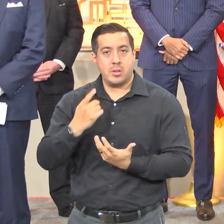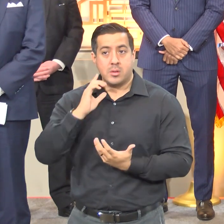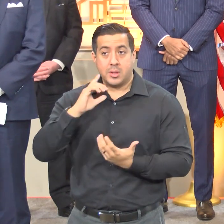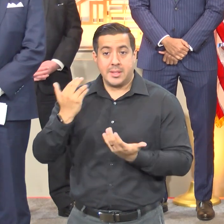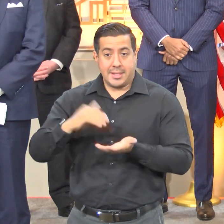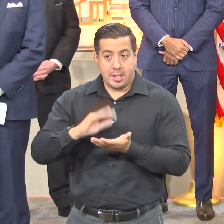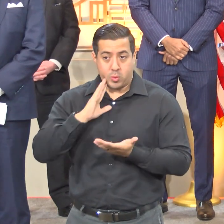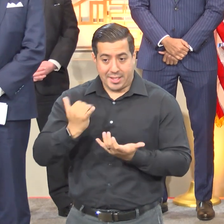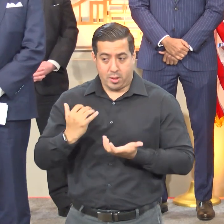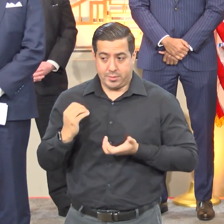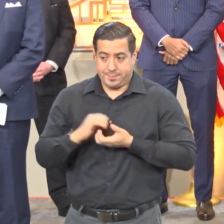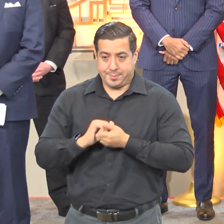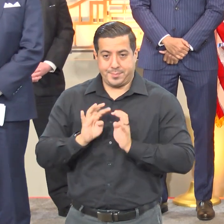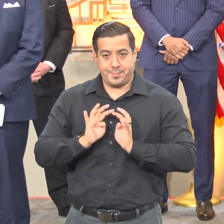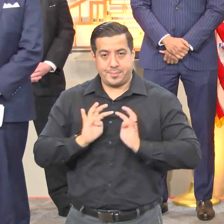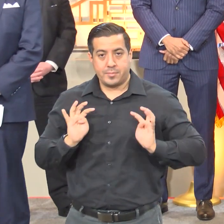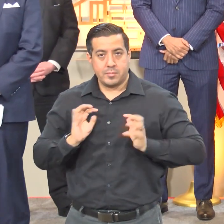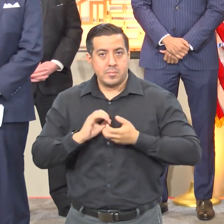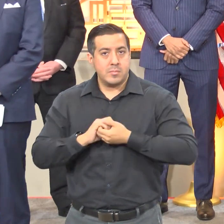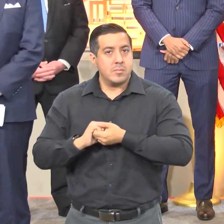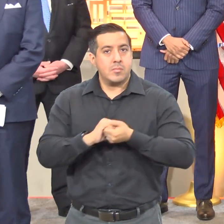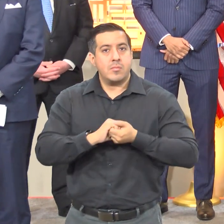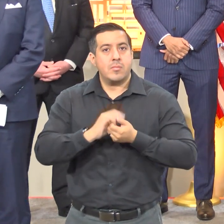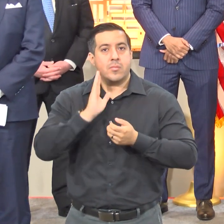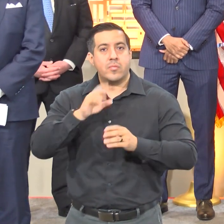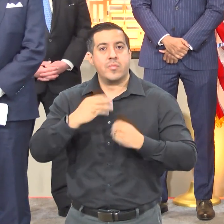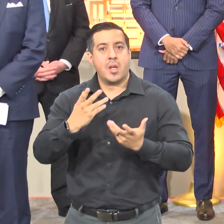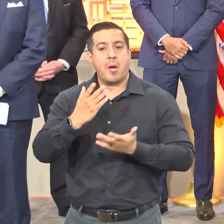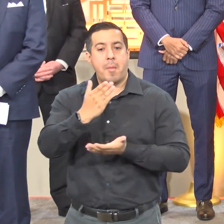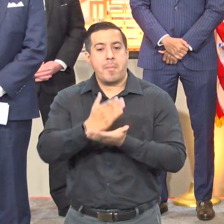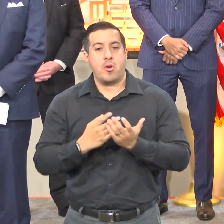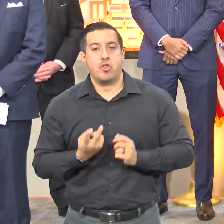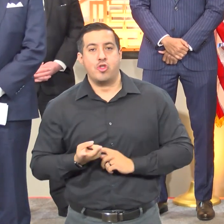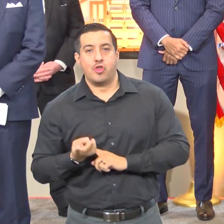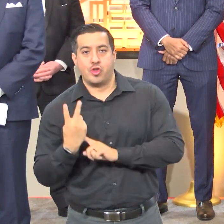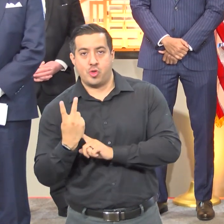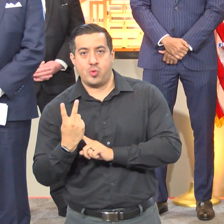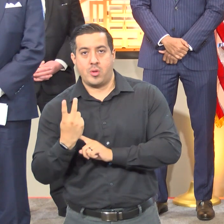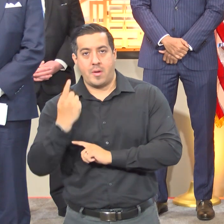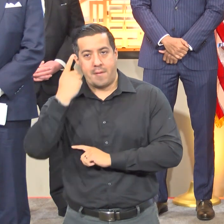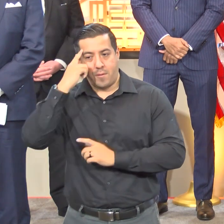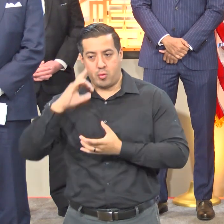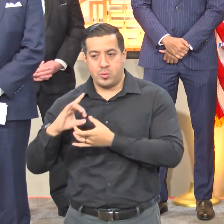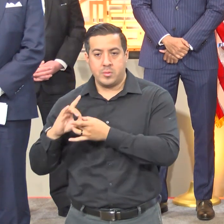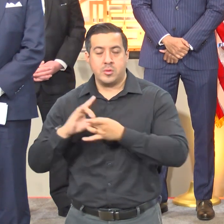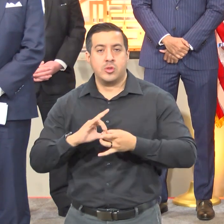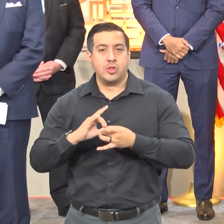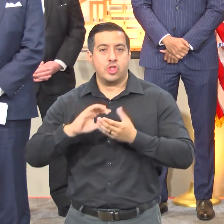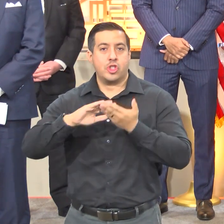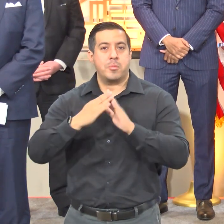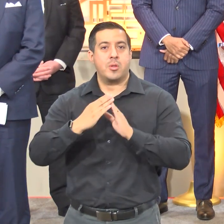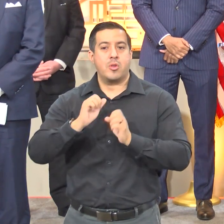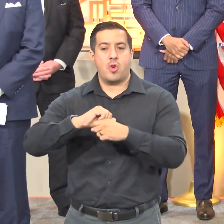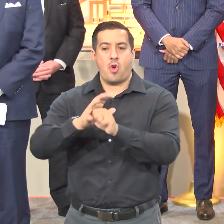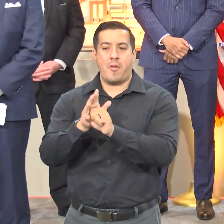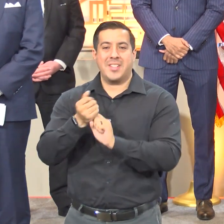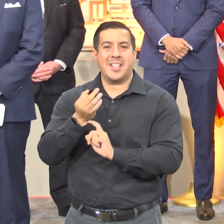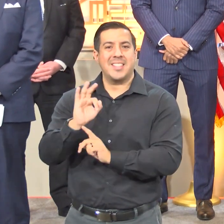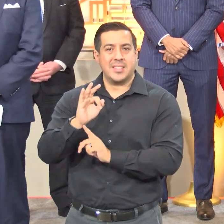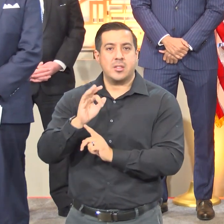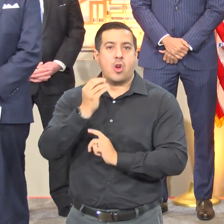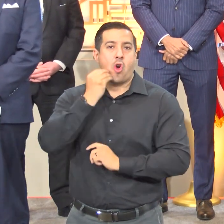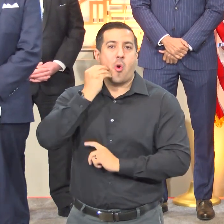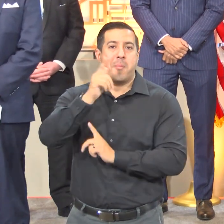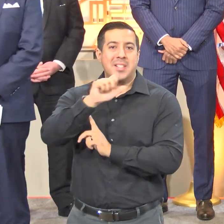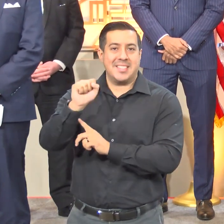here together, side by side, to launch Phase 2 of our Joint Community COVID-19 Homeless Housing